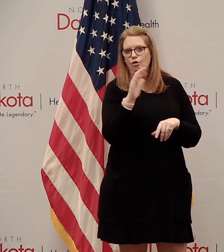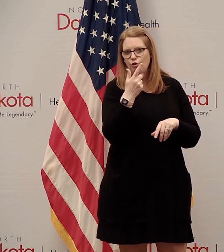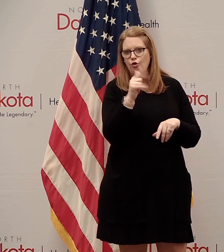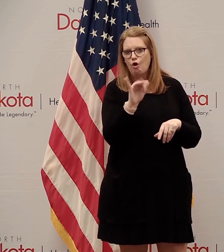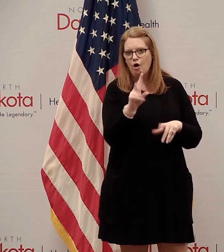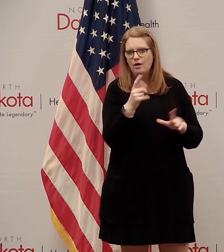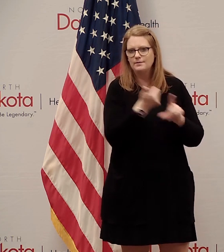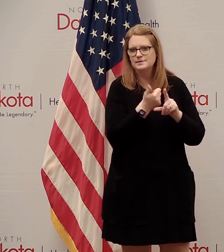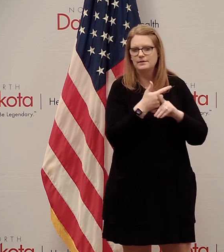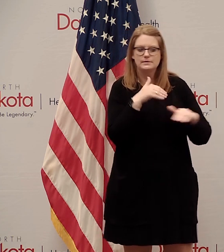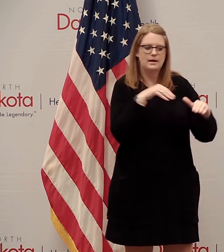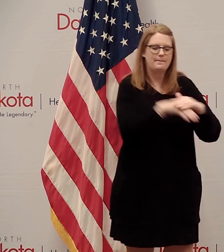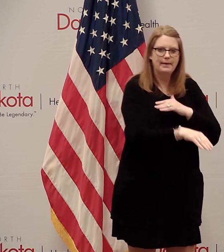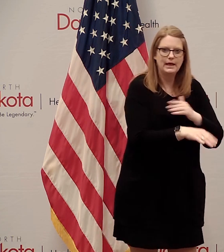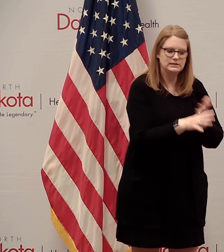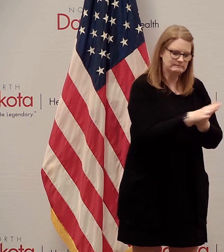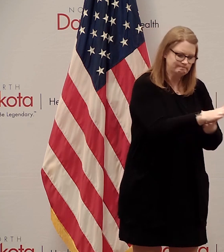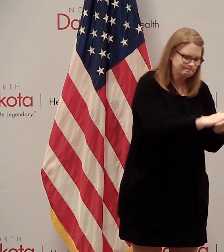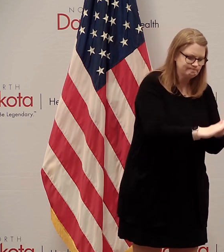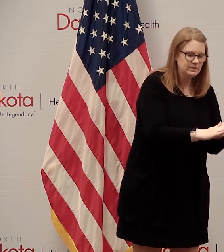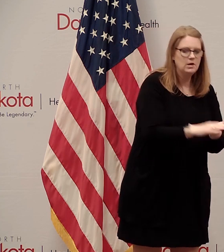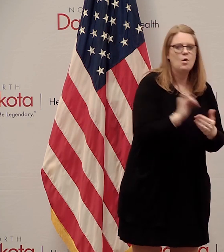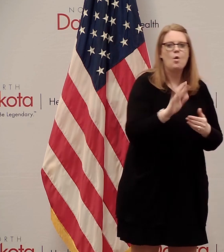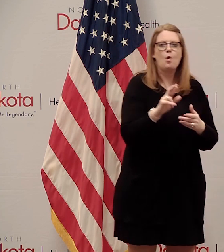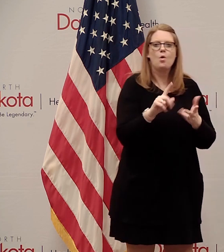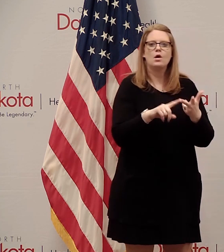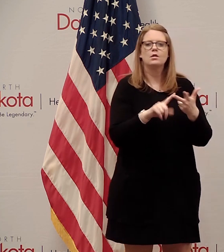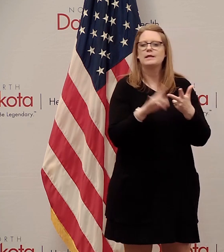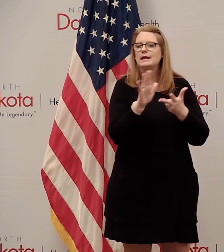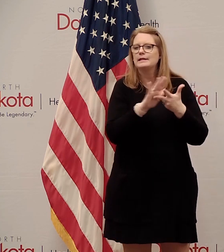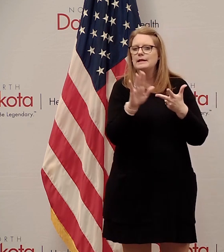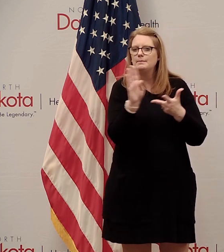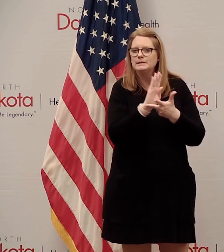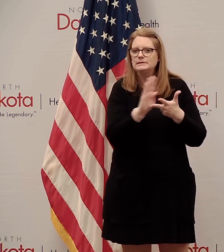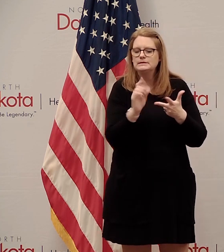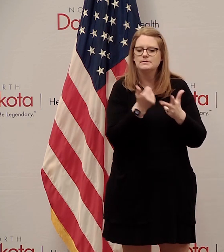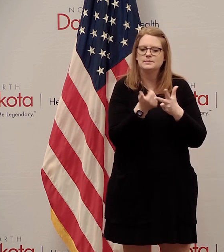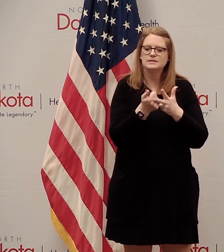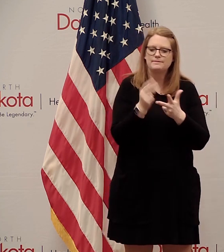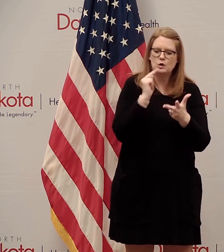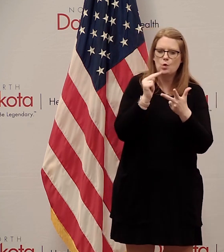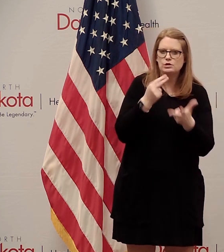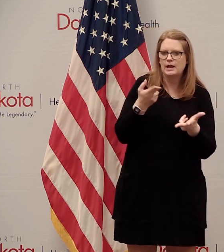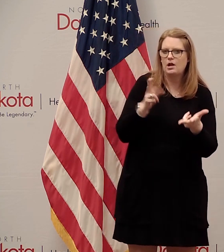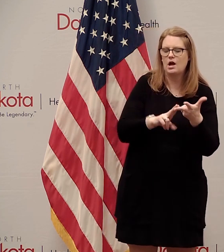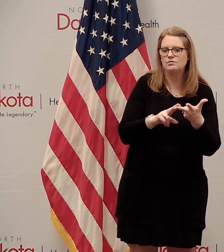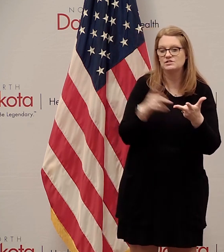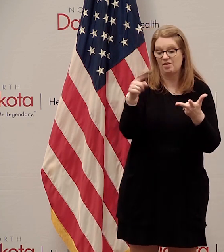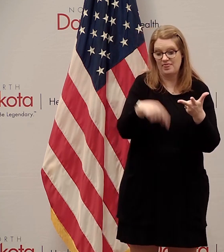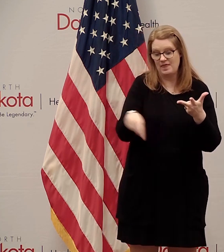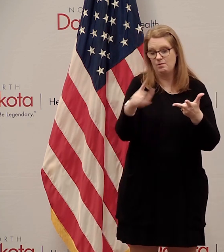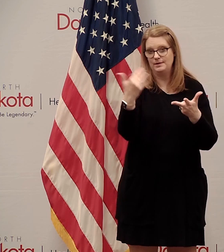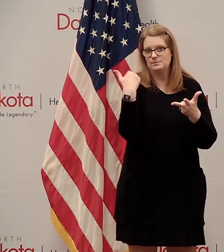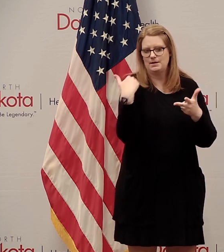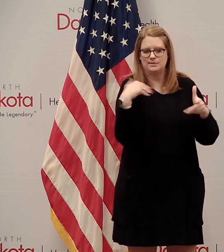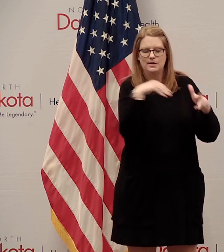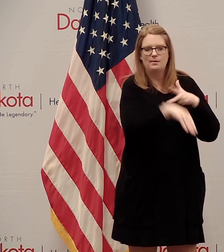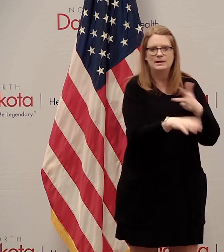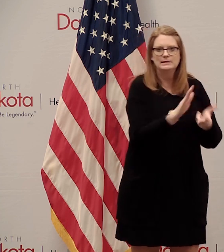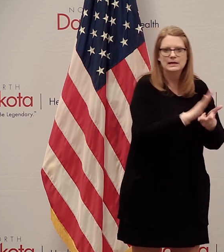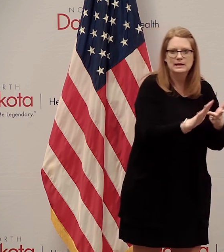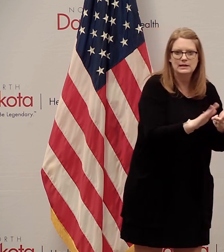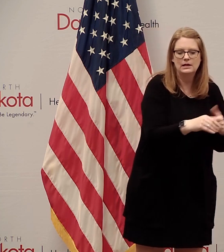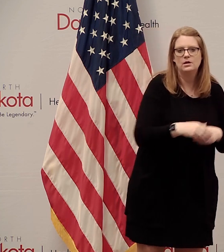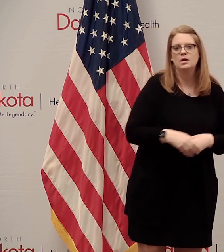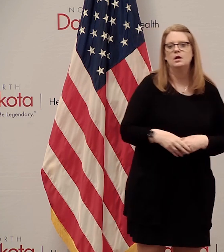contracts that we are negotiating with with cleaning vendors and finally as it relates to visitation policies i